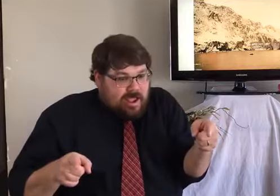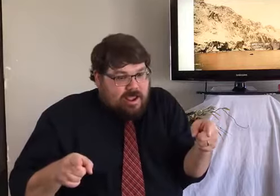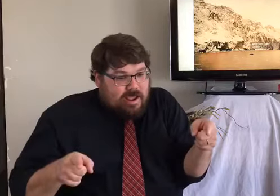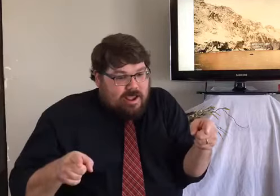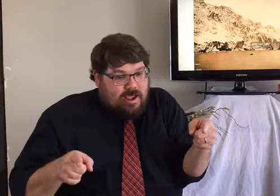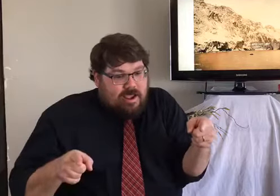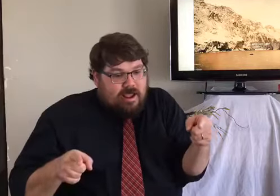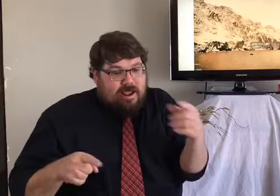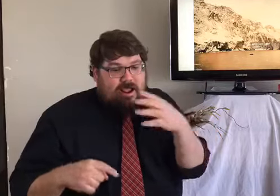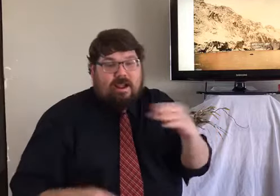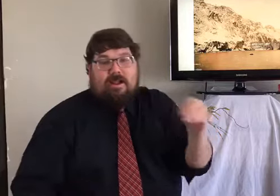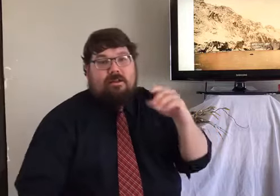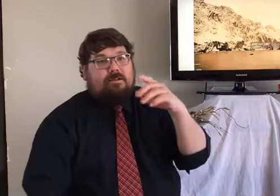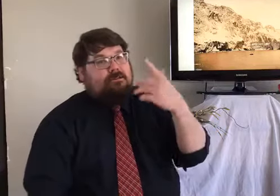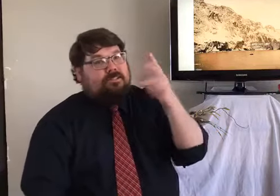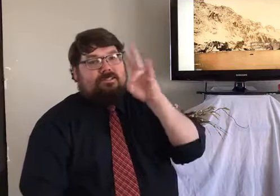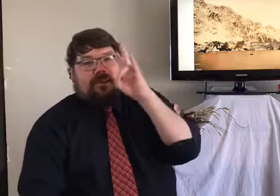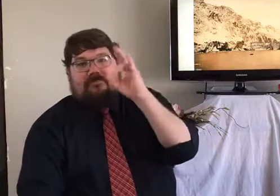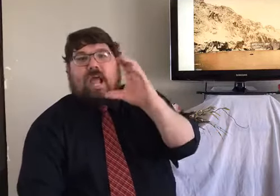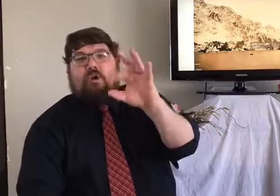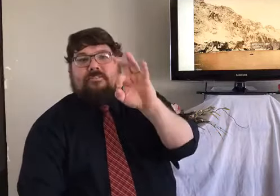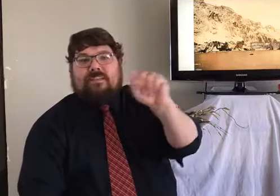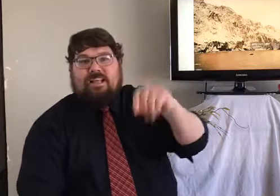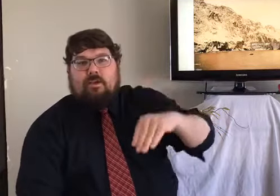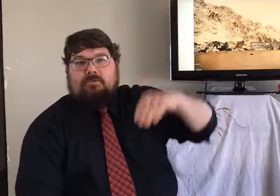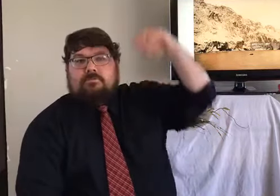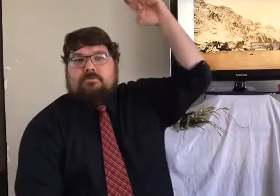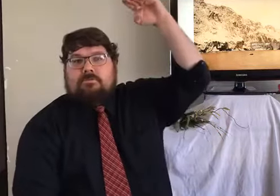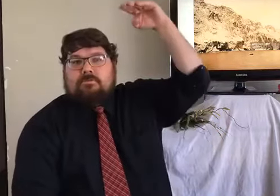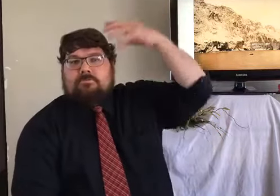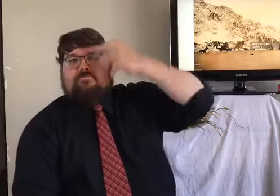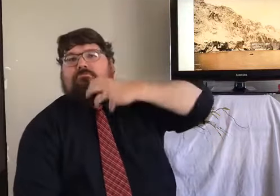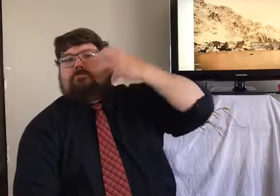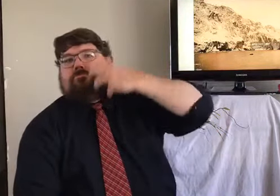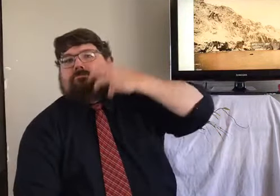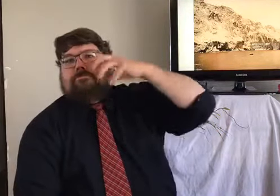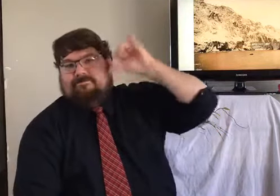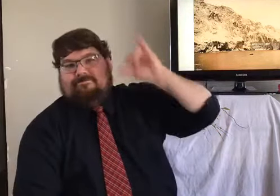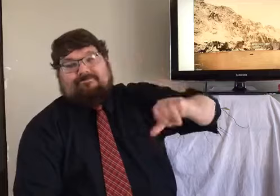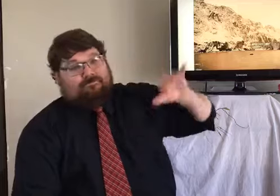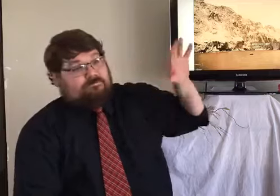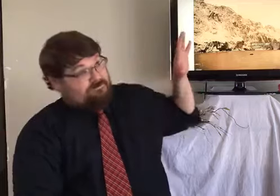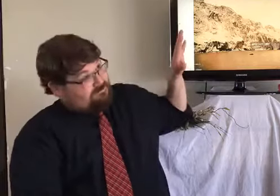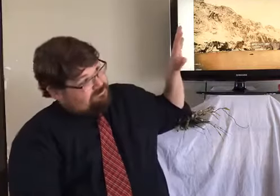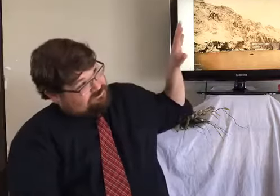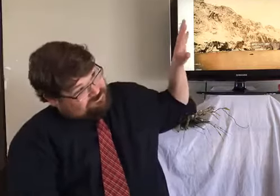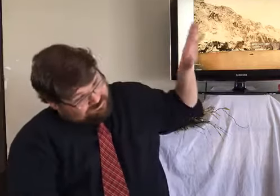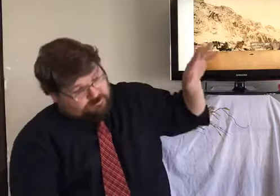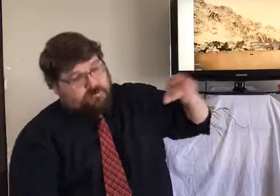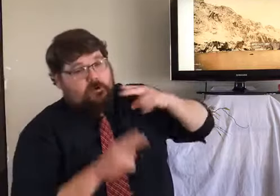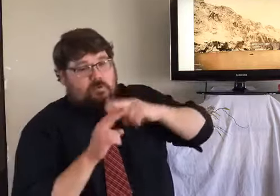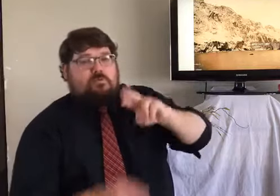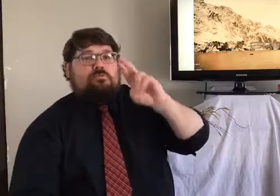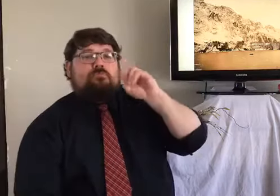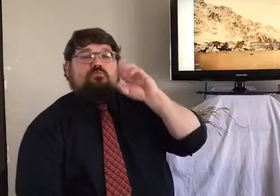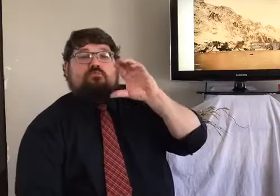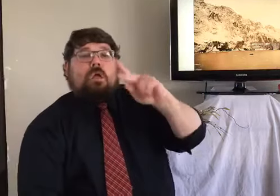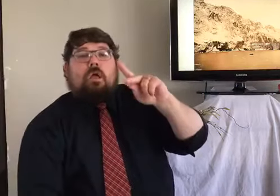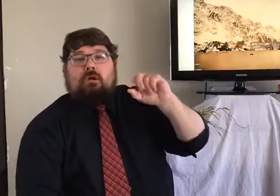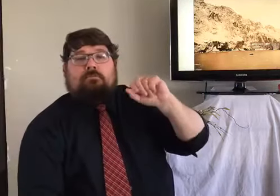It's two to three miles wide, seven miles long, and 700 feet tall. And that's that area